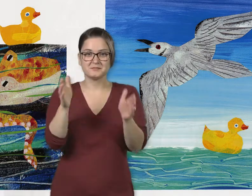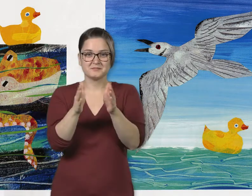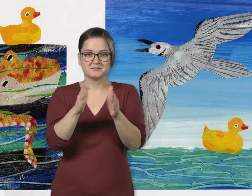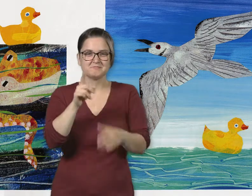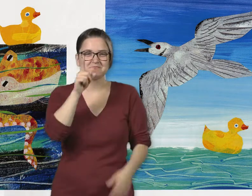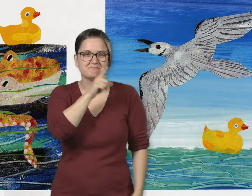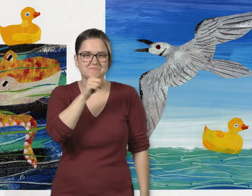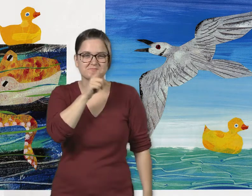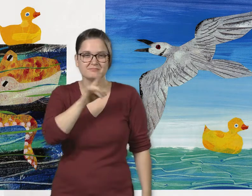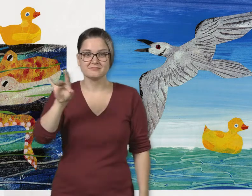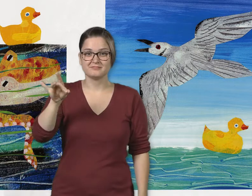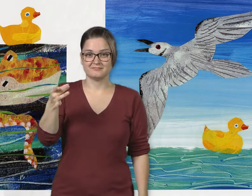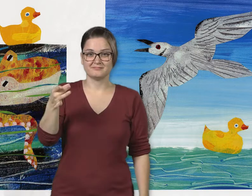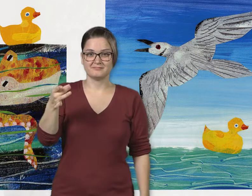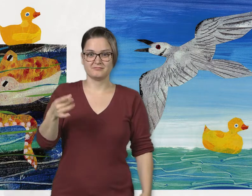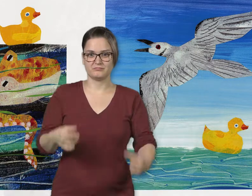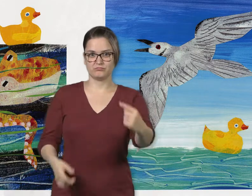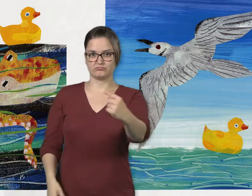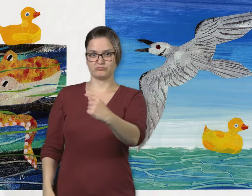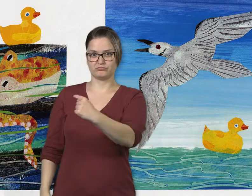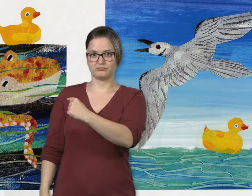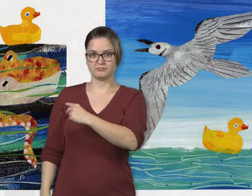The eighth little rubber duck drifts down.